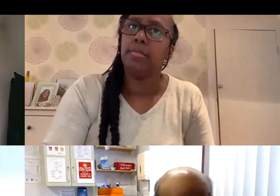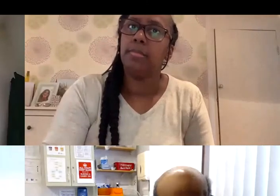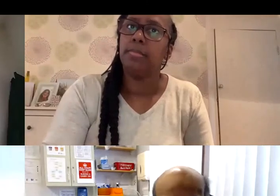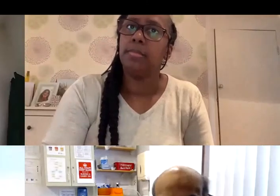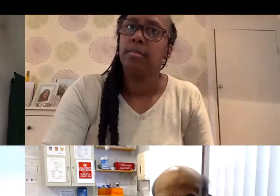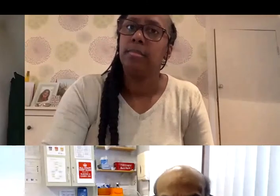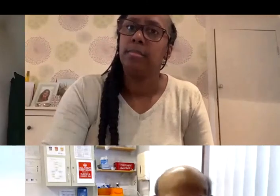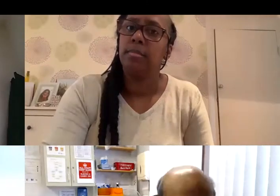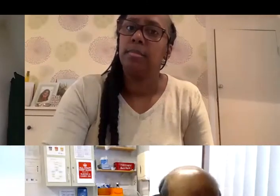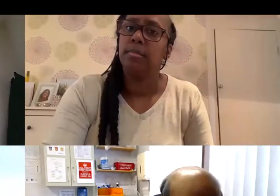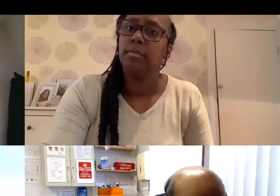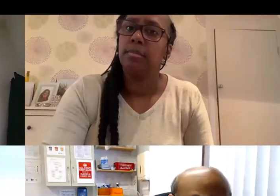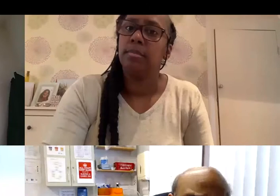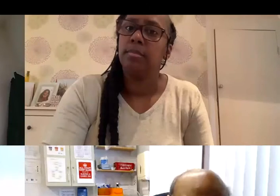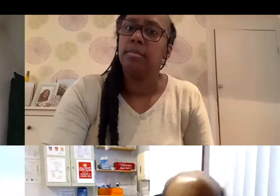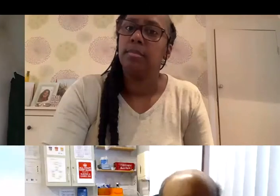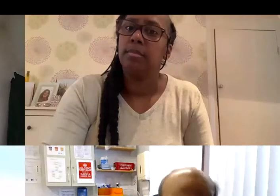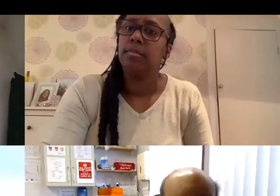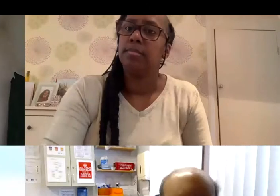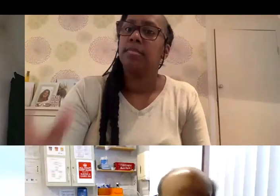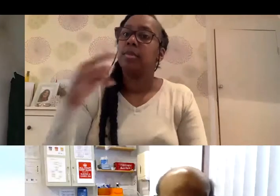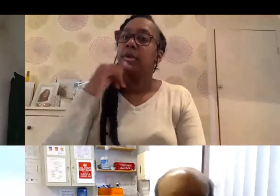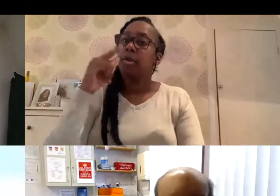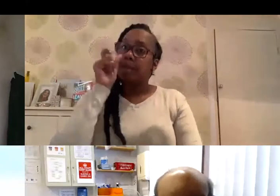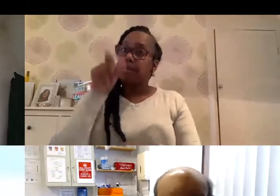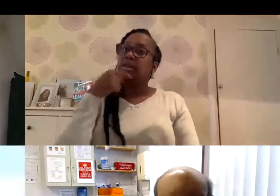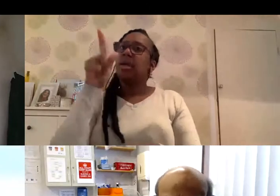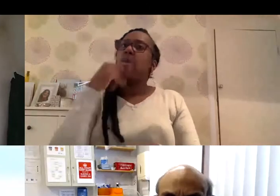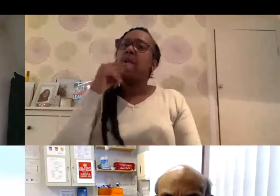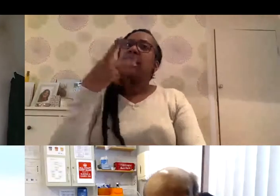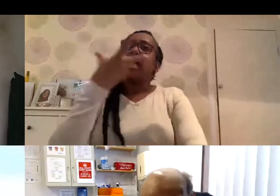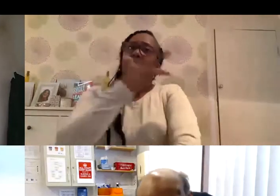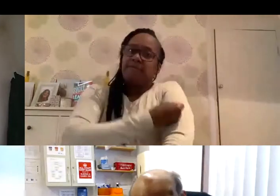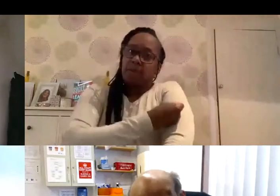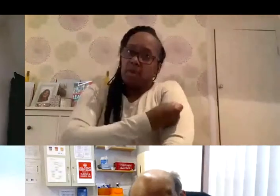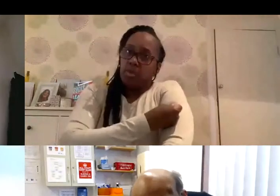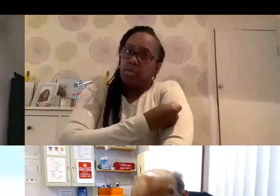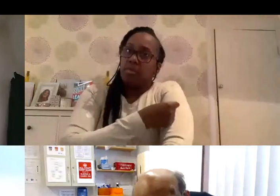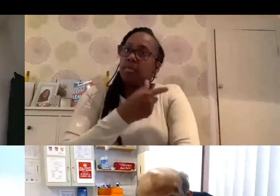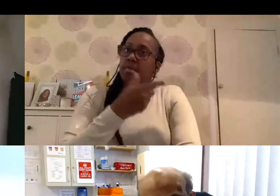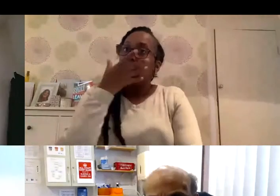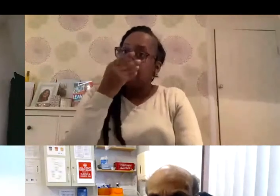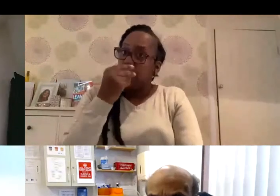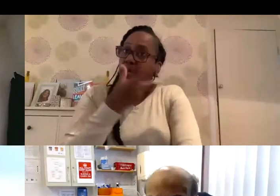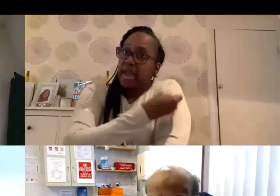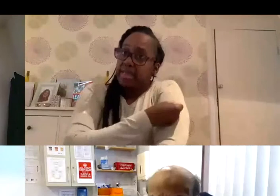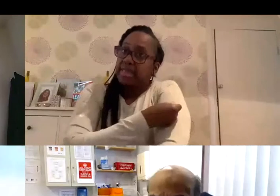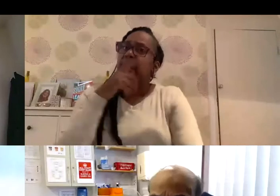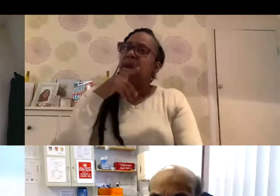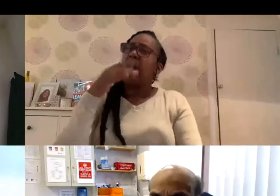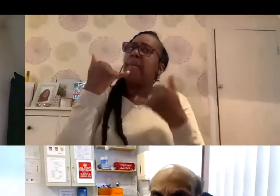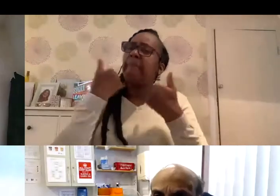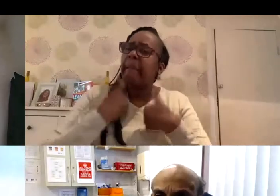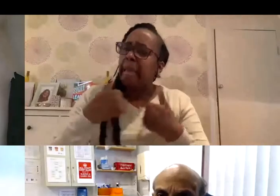noise. Thank you. DR. THERESA I have, so this person said, when I have the flu vaccine, I get sick and I'm bedridden when normally I'm healthy all year round. So why should